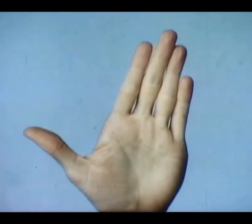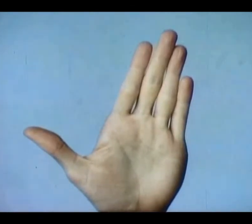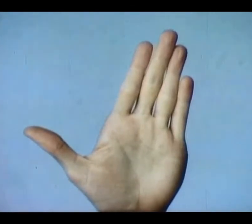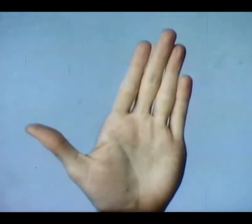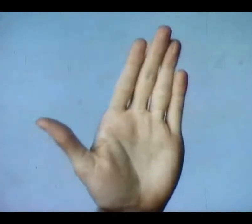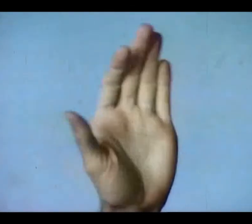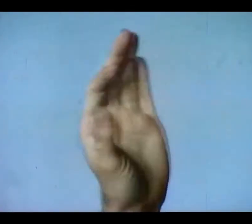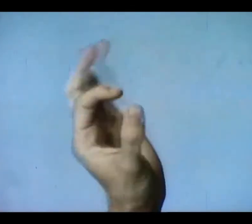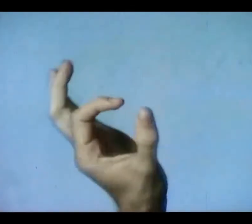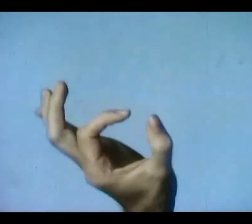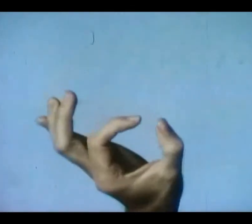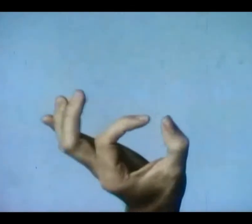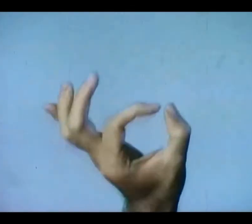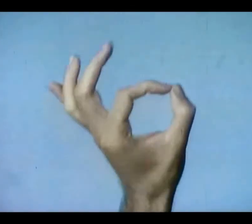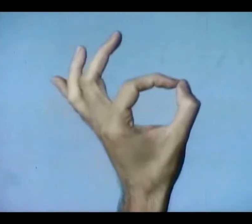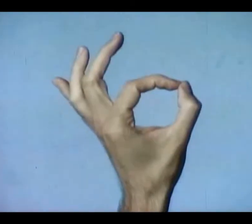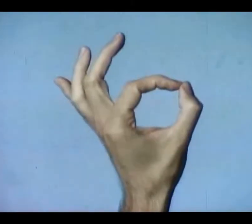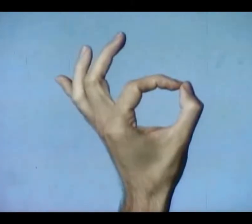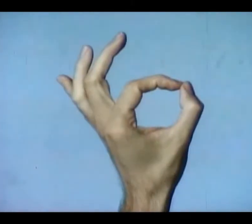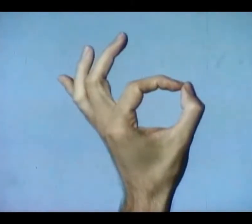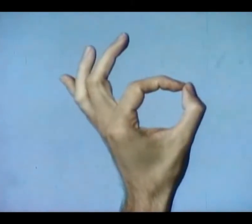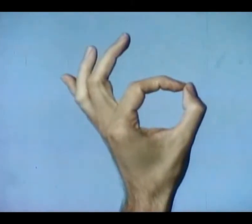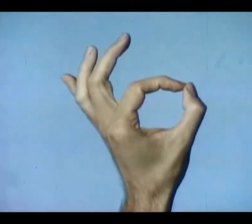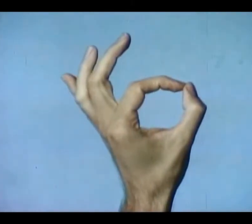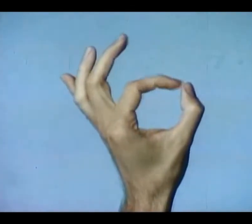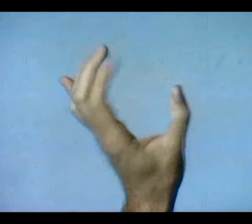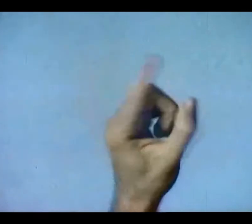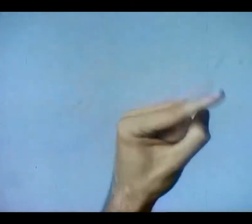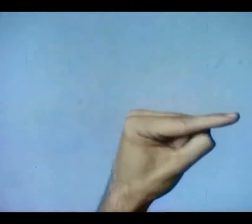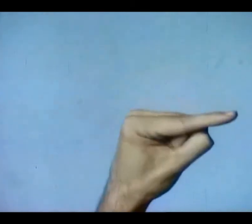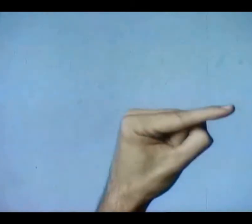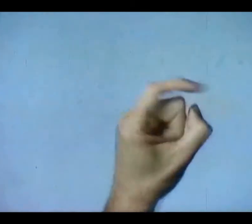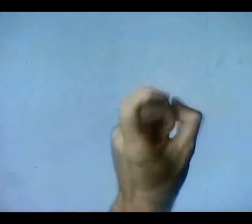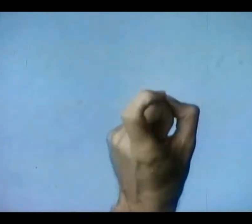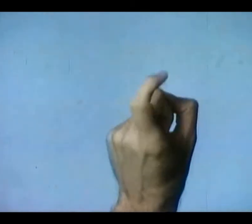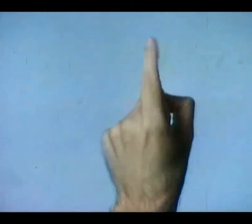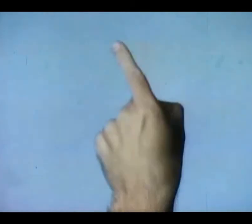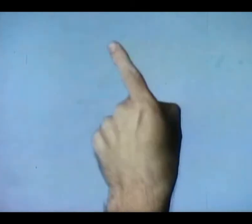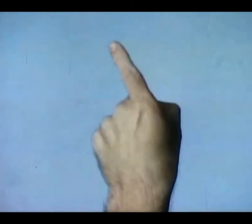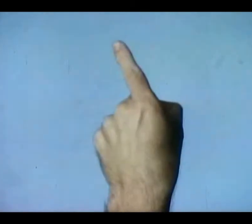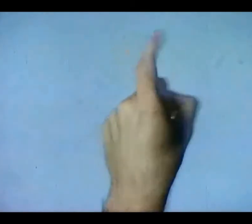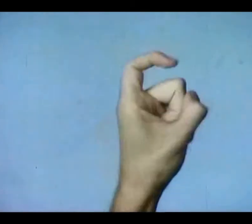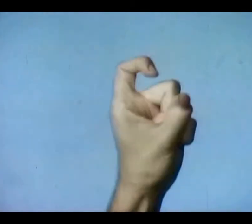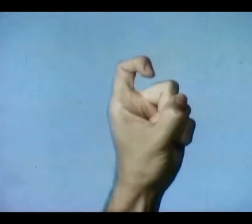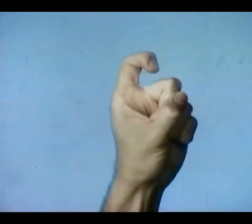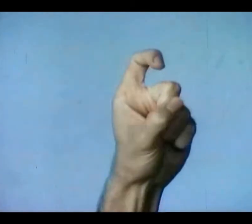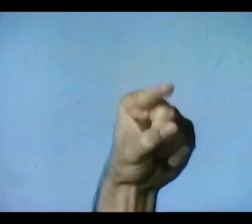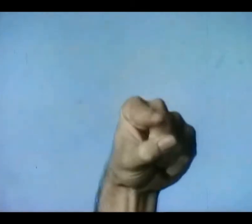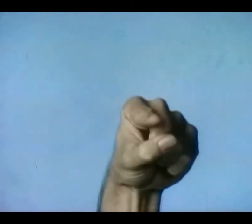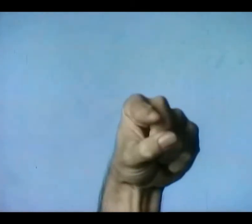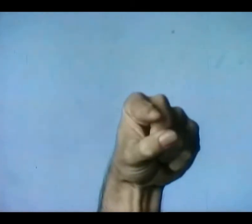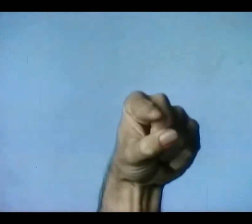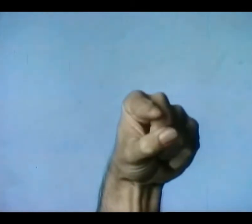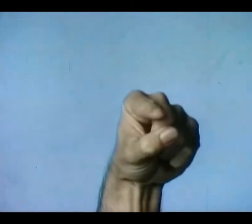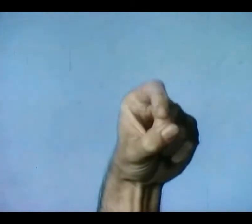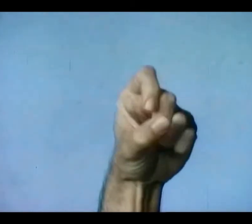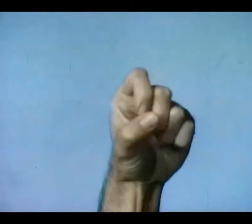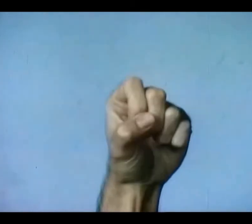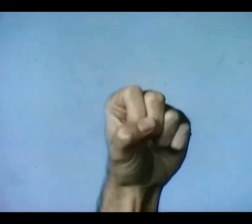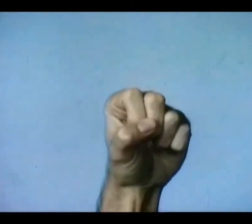okay and he could point to exactly what he wanted he was also quite